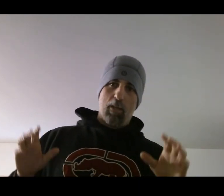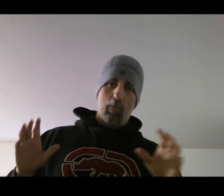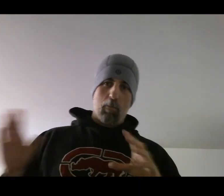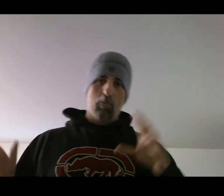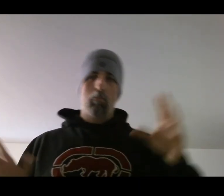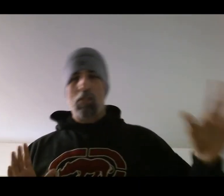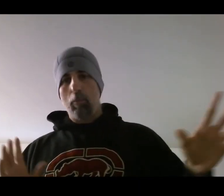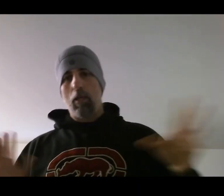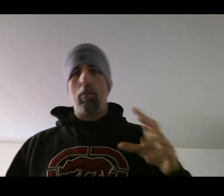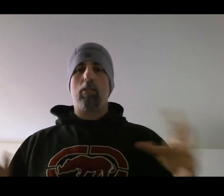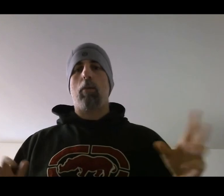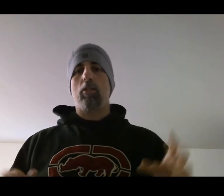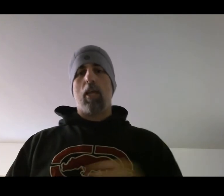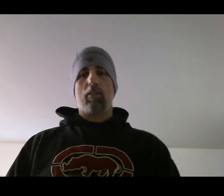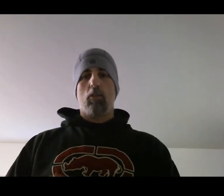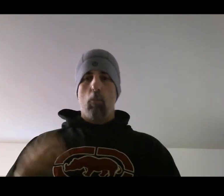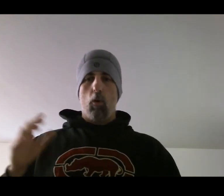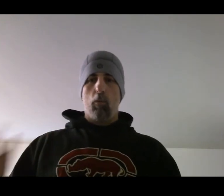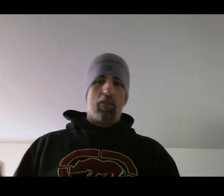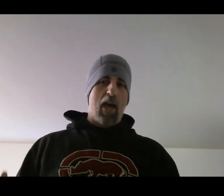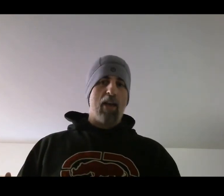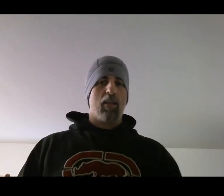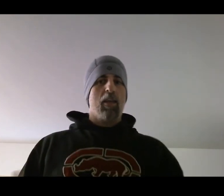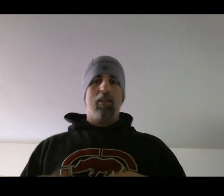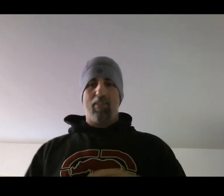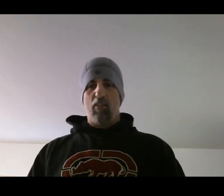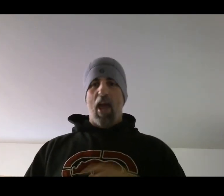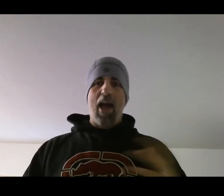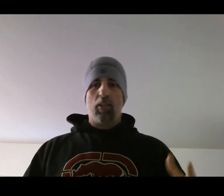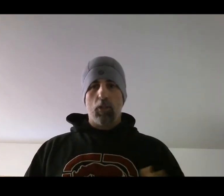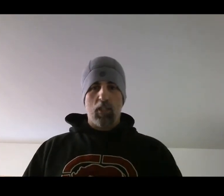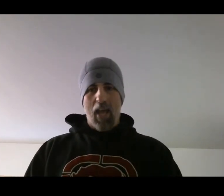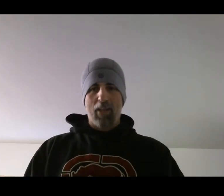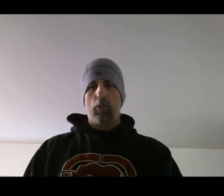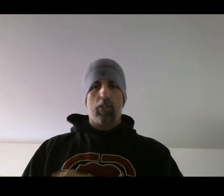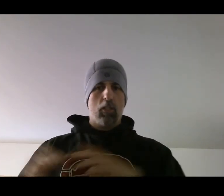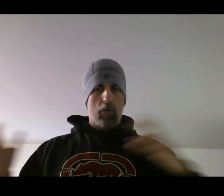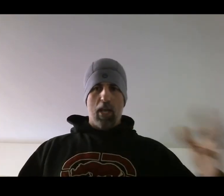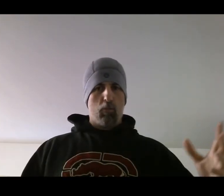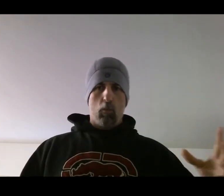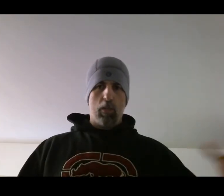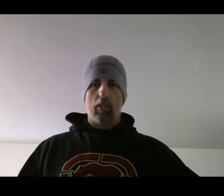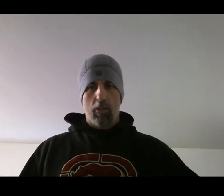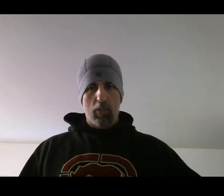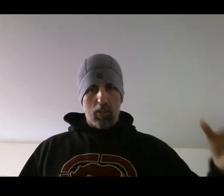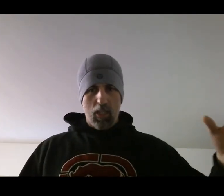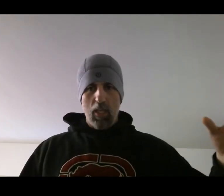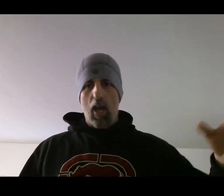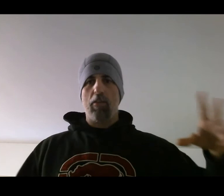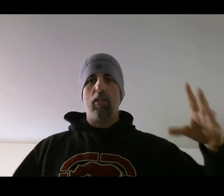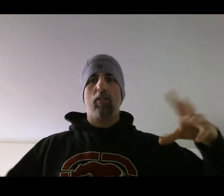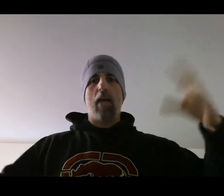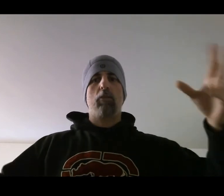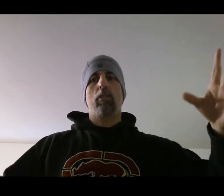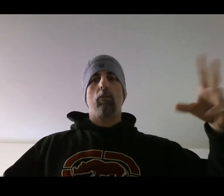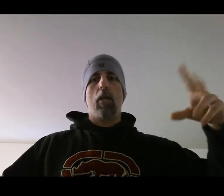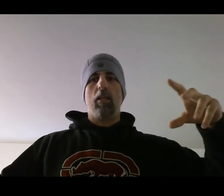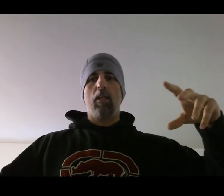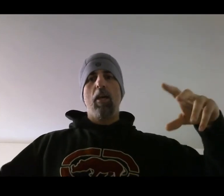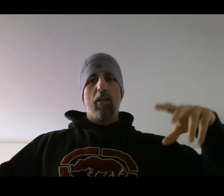slipping and missing punches has to do more with that instead of accuracy. Accuracy creates what we see. I think this accuracy rating is